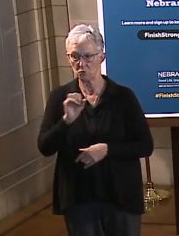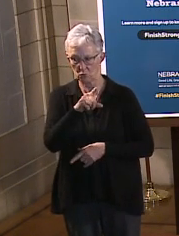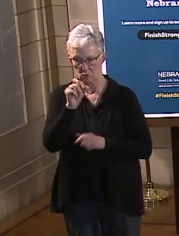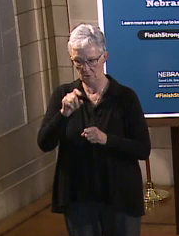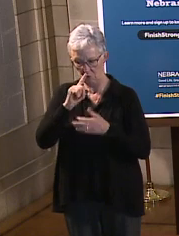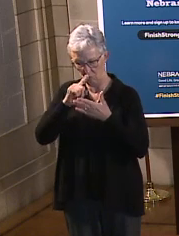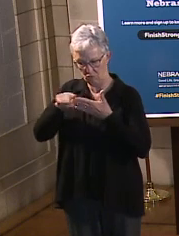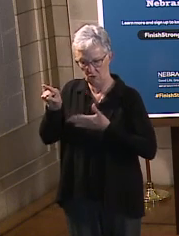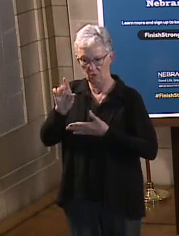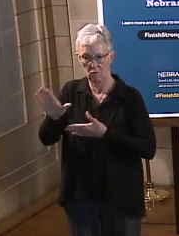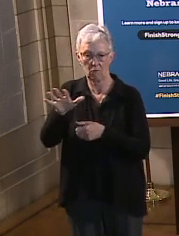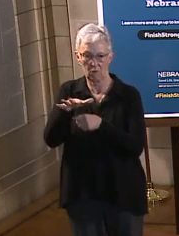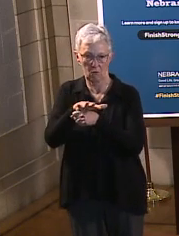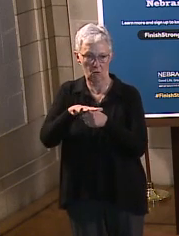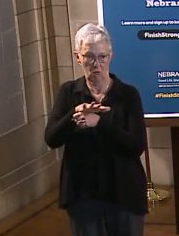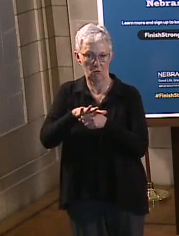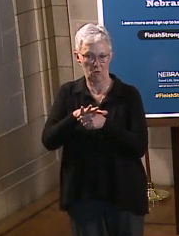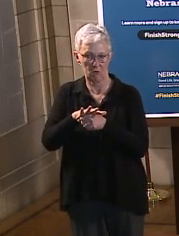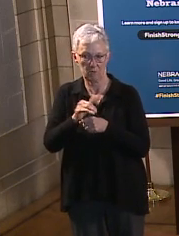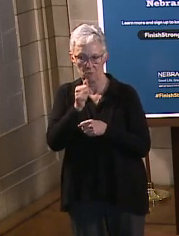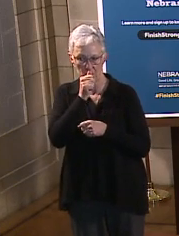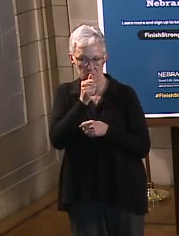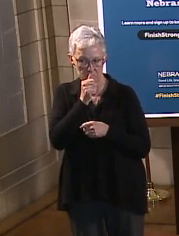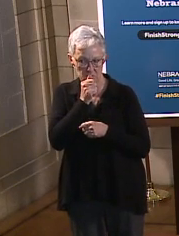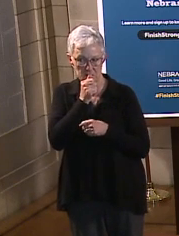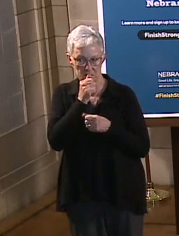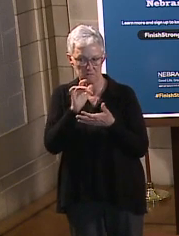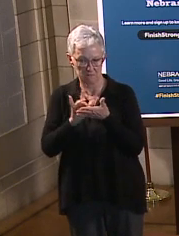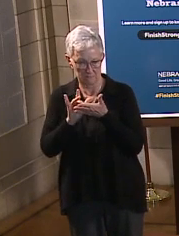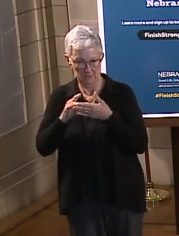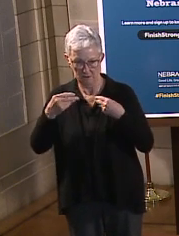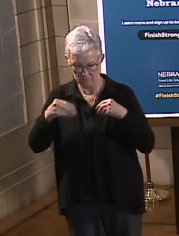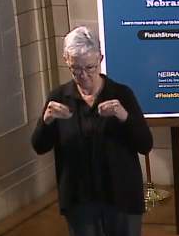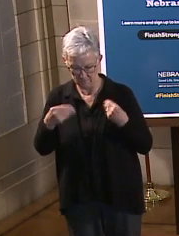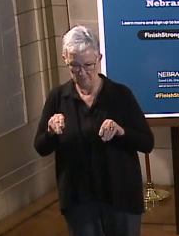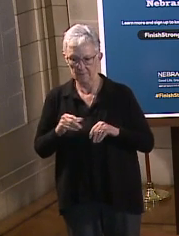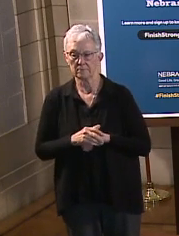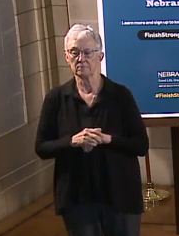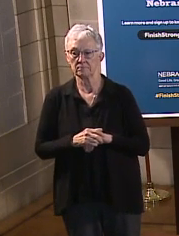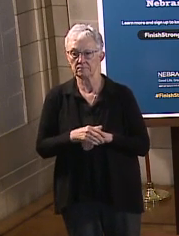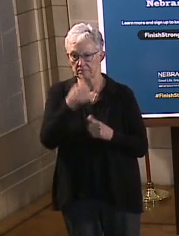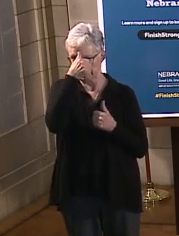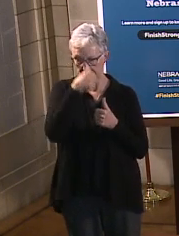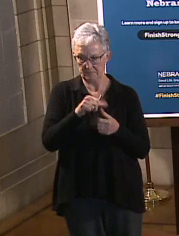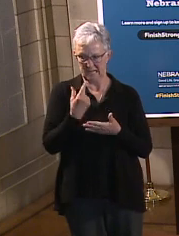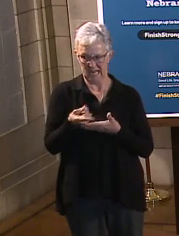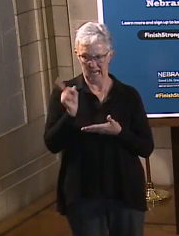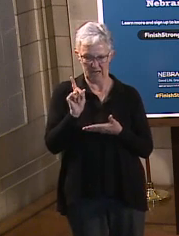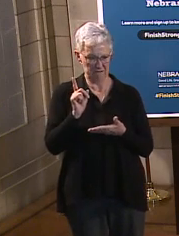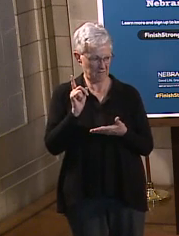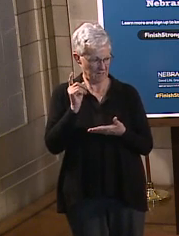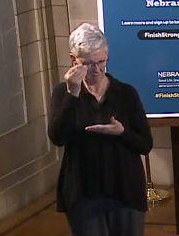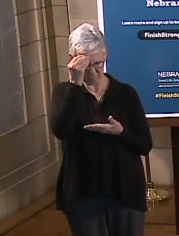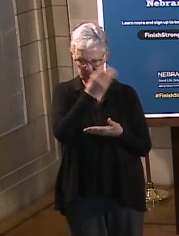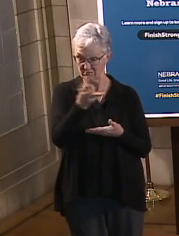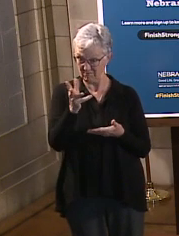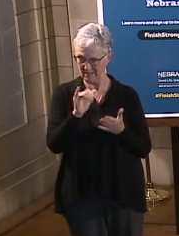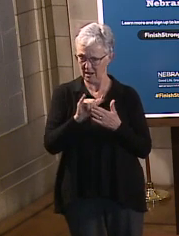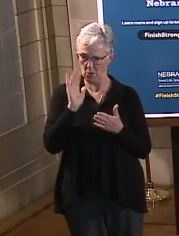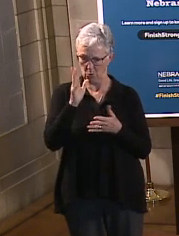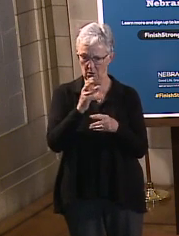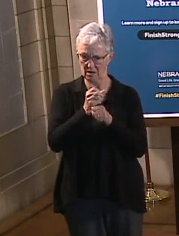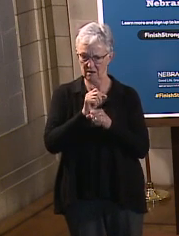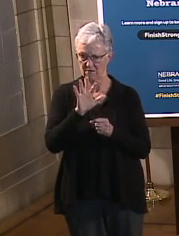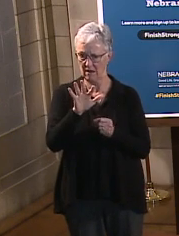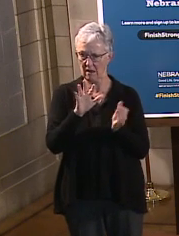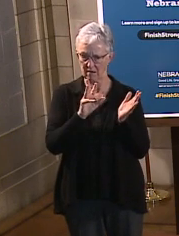and get that scheduled. Now, you may recall last week I said that we were going to get about five million extra, or maybe not